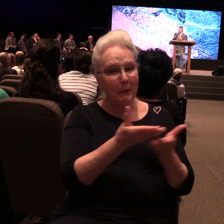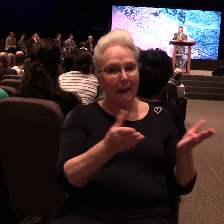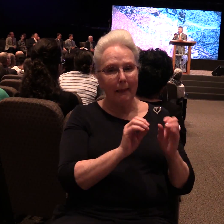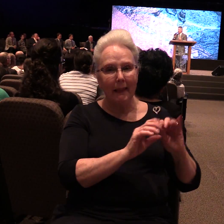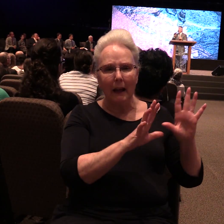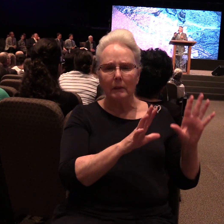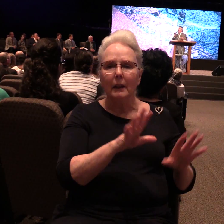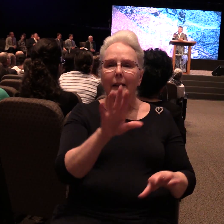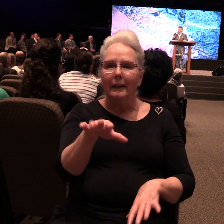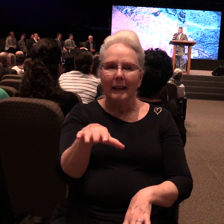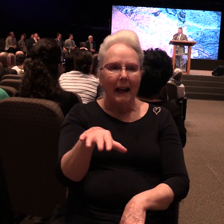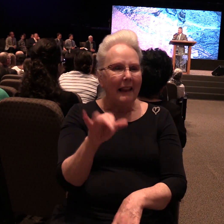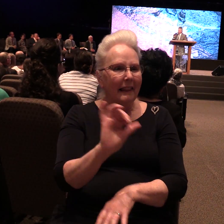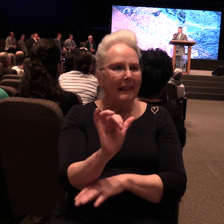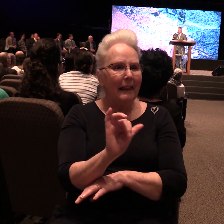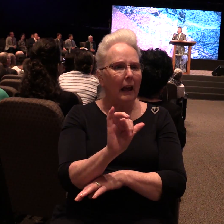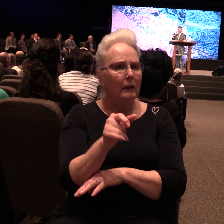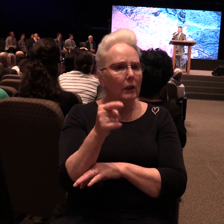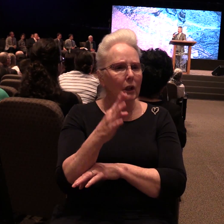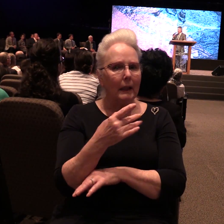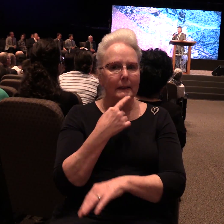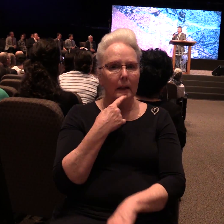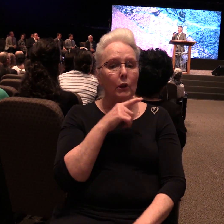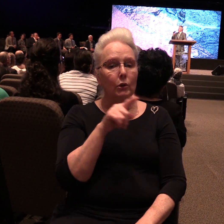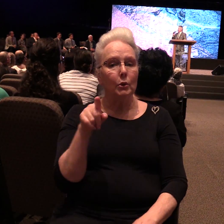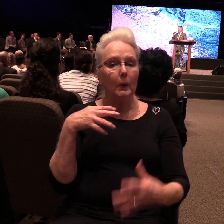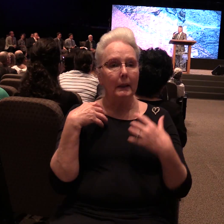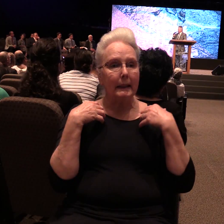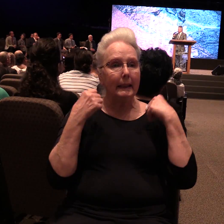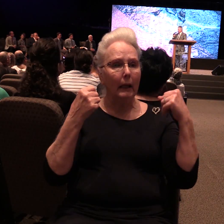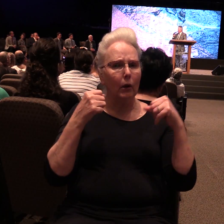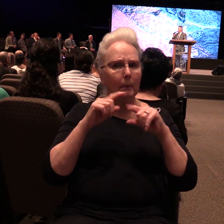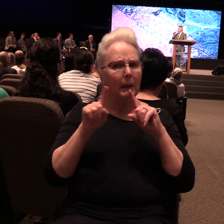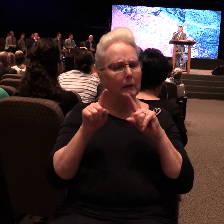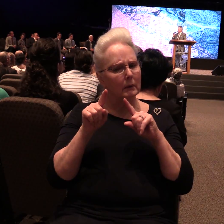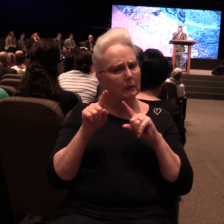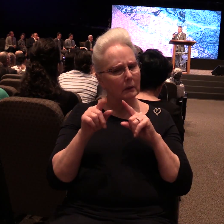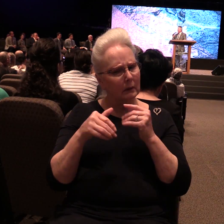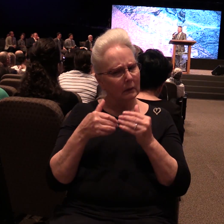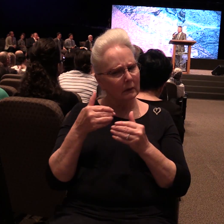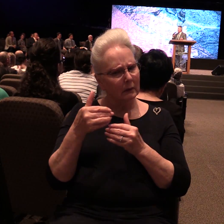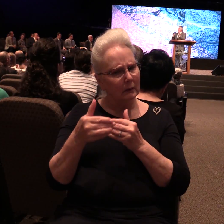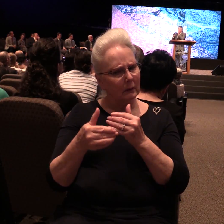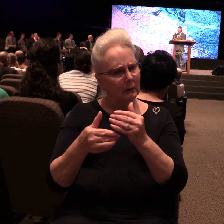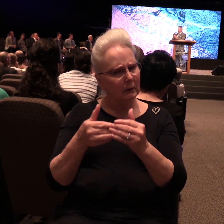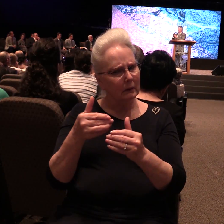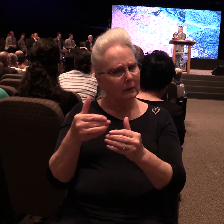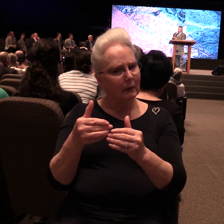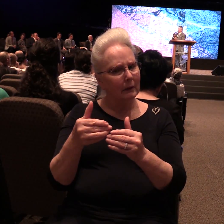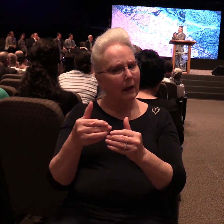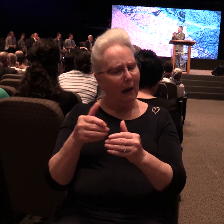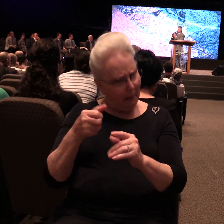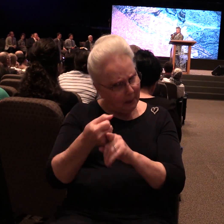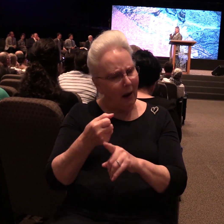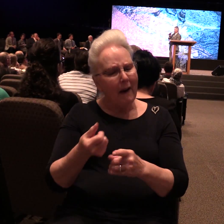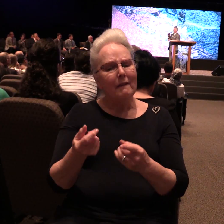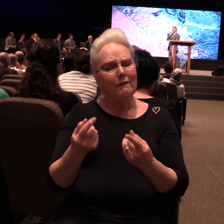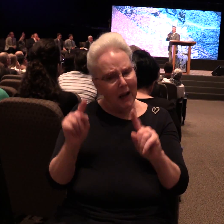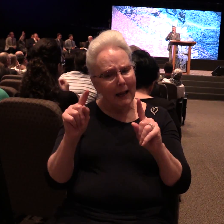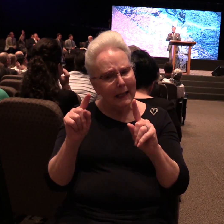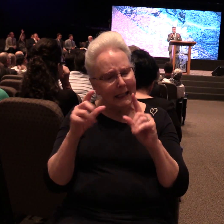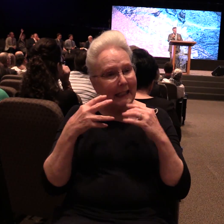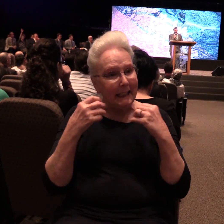healed in a service and yet the manifestation of that healing did not show up for a few days. We have to learn how to